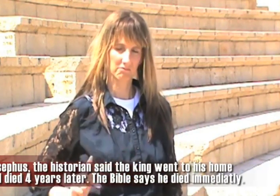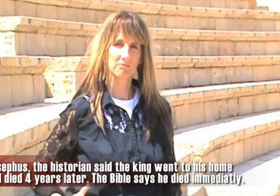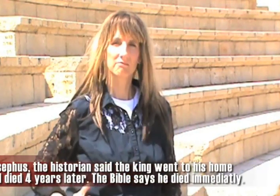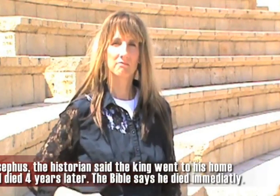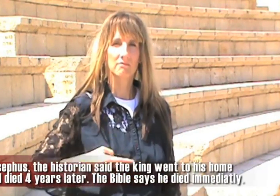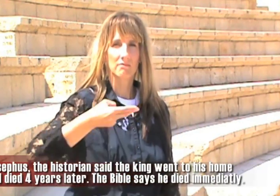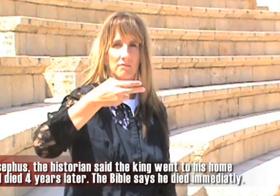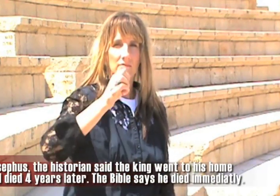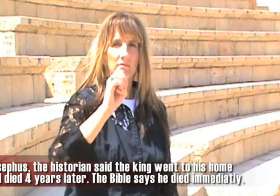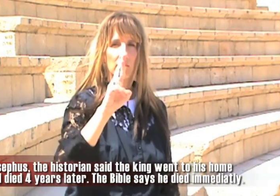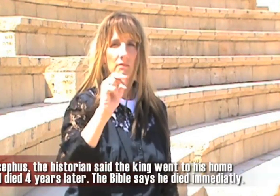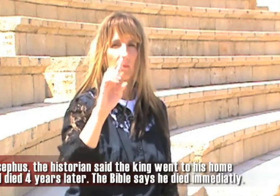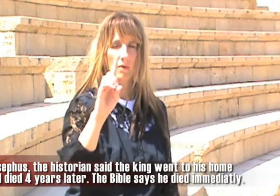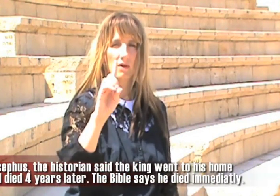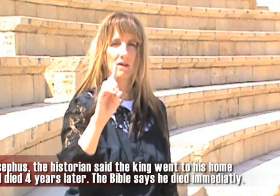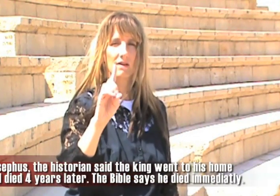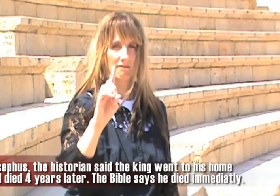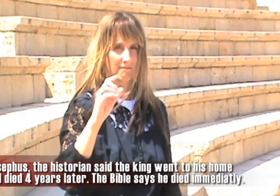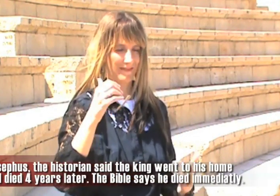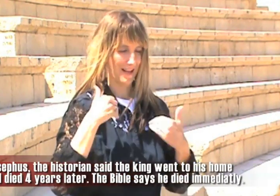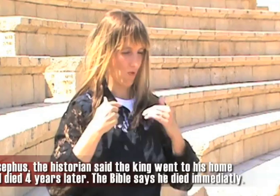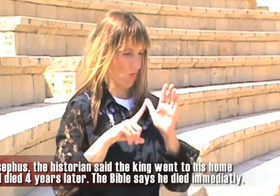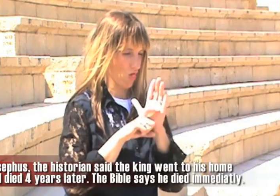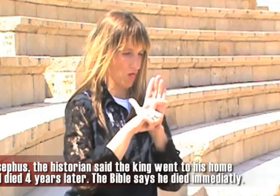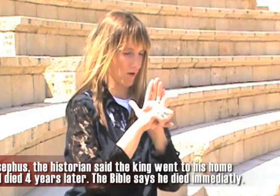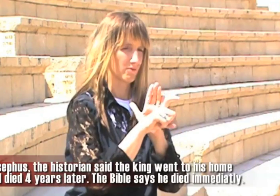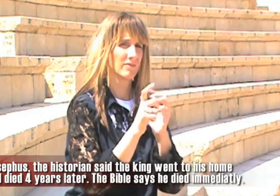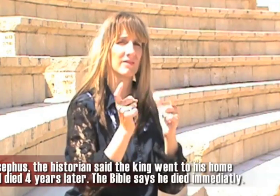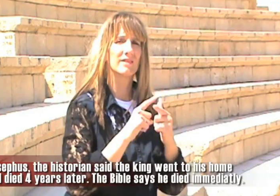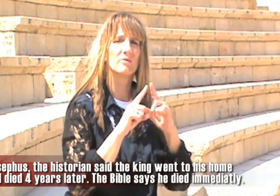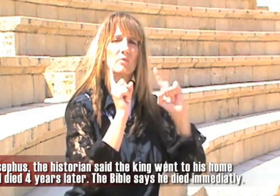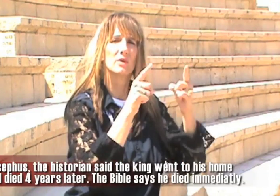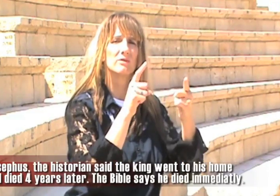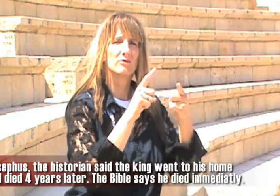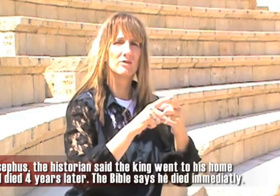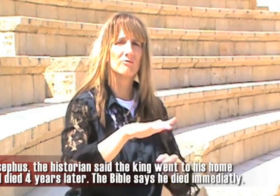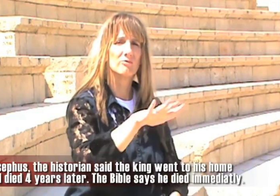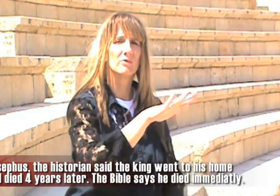went to his home and had the problem with worms.